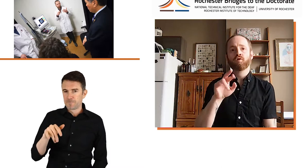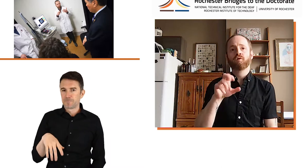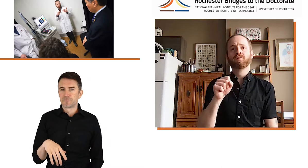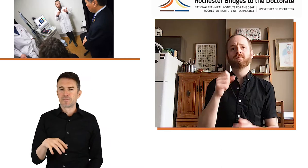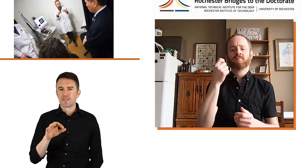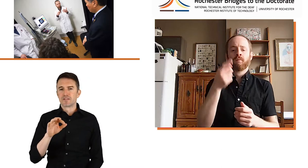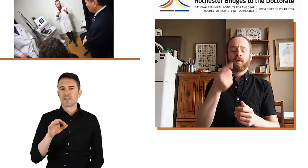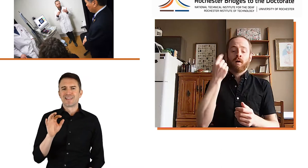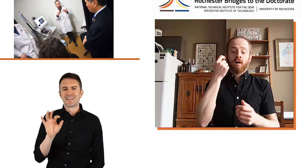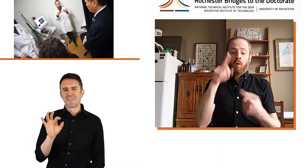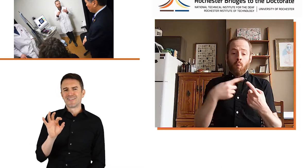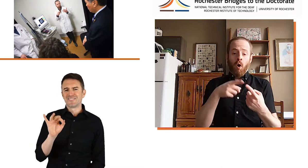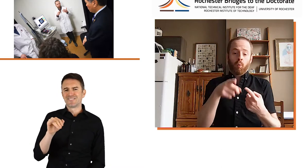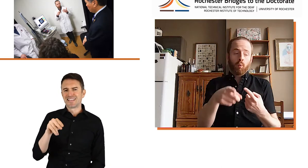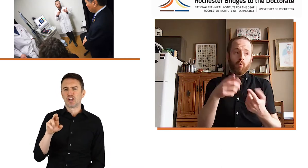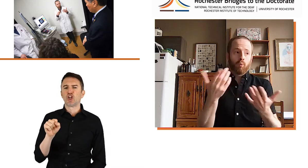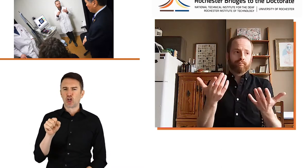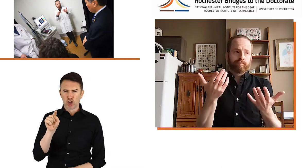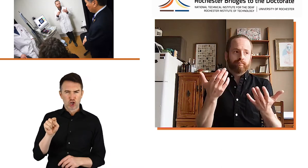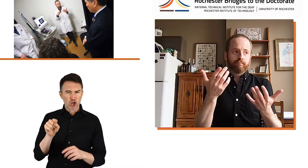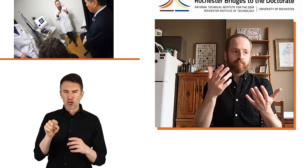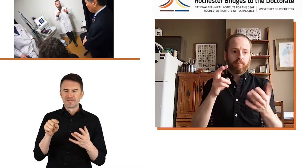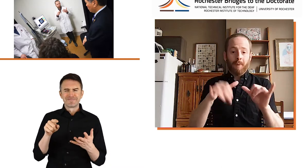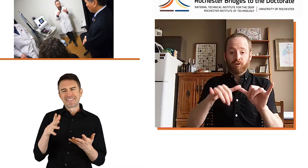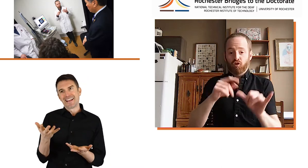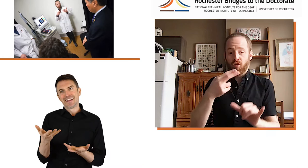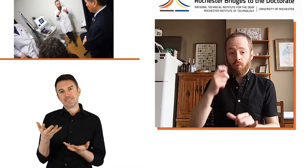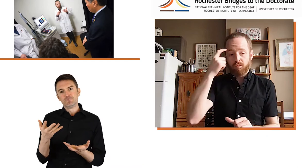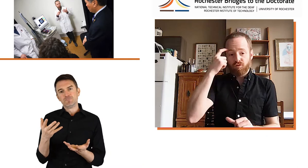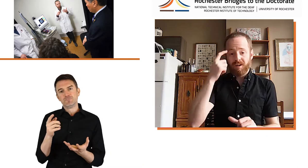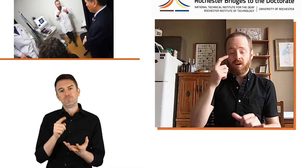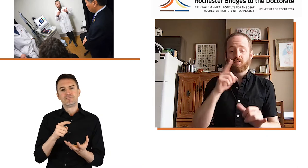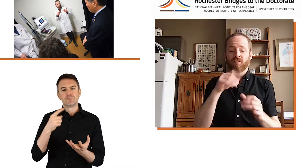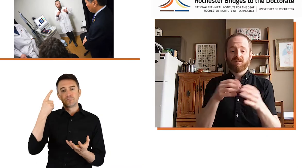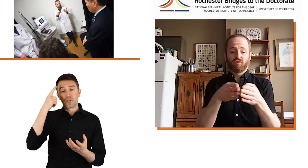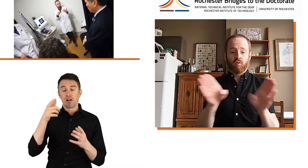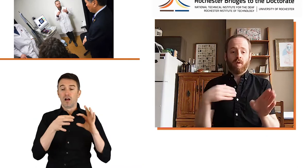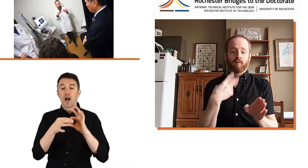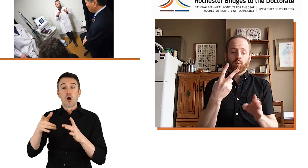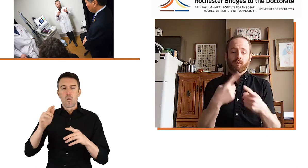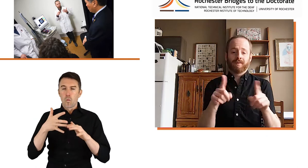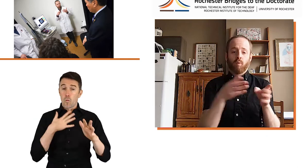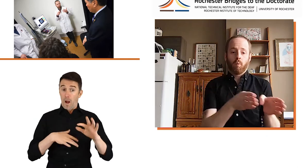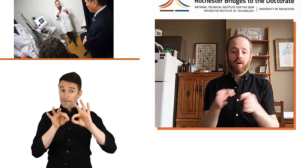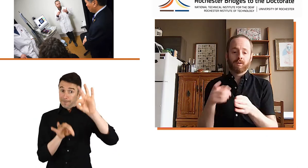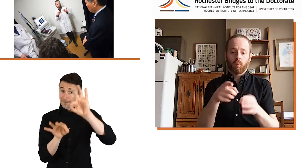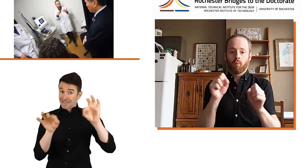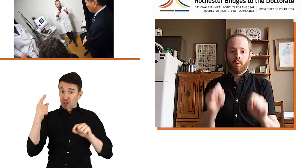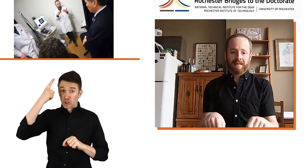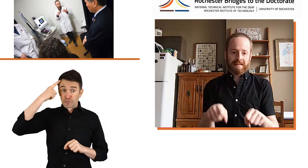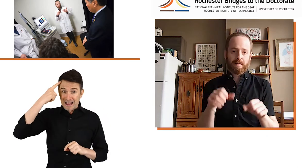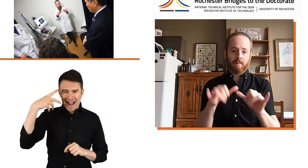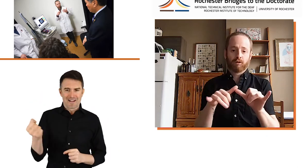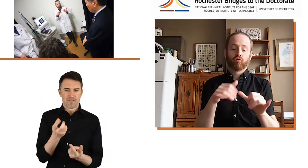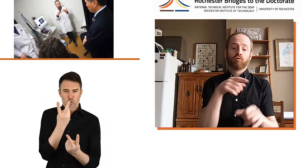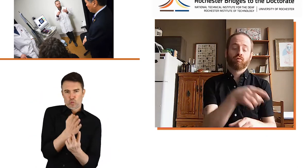So Functional Near Infrared Spectroscopy is basically when you measure the brain and in general, there are two different ways